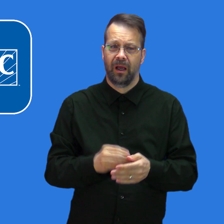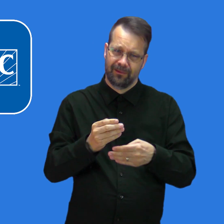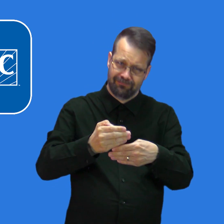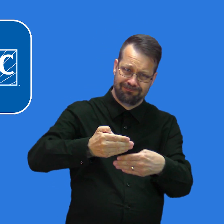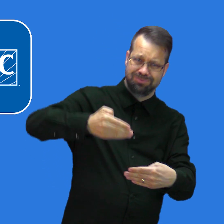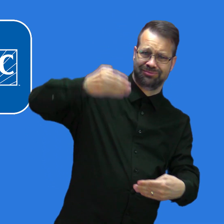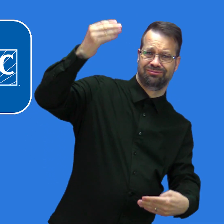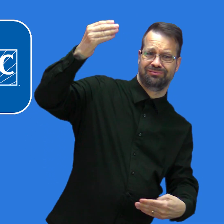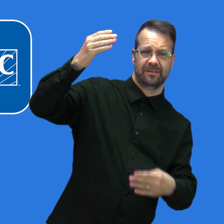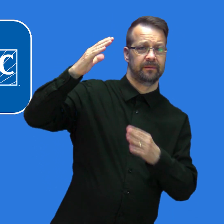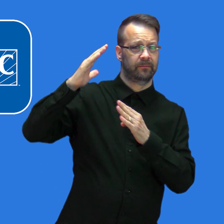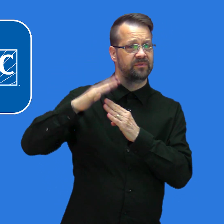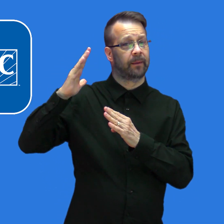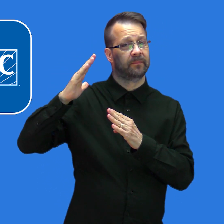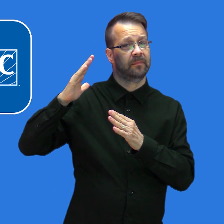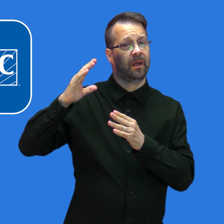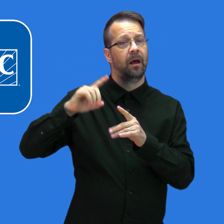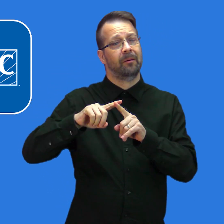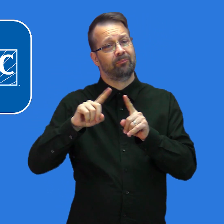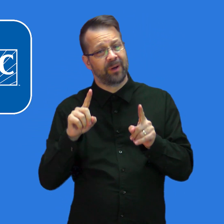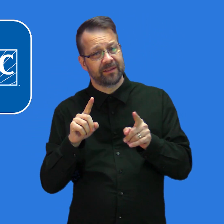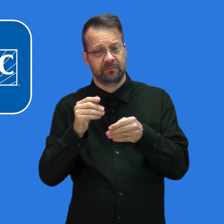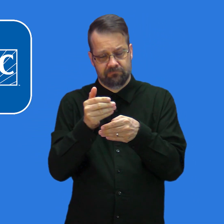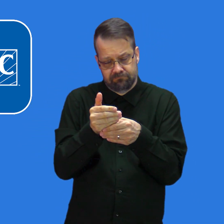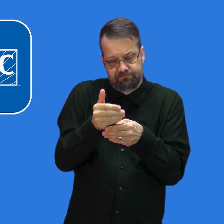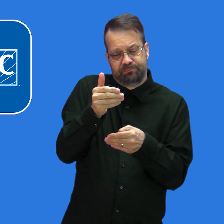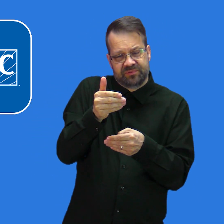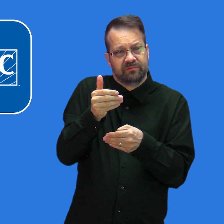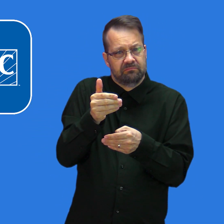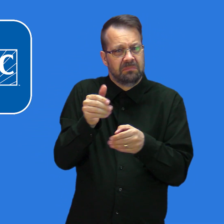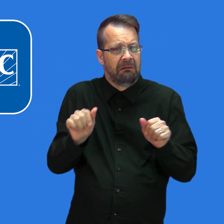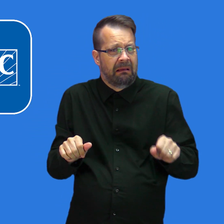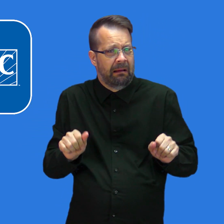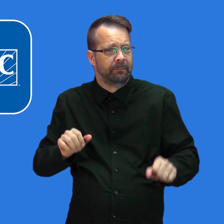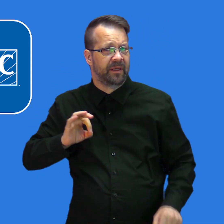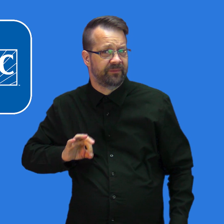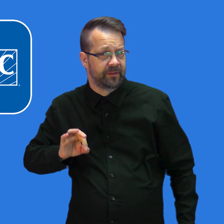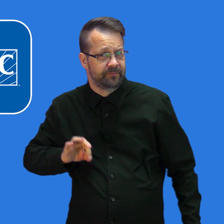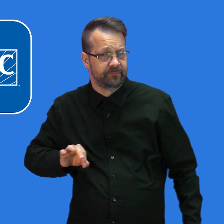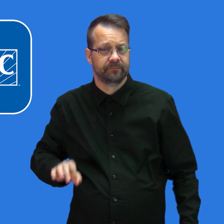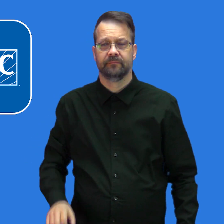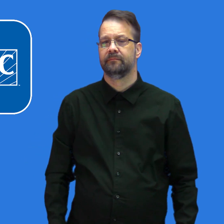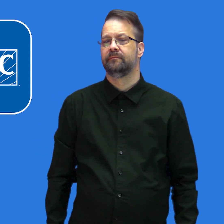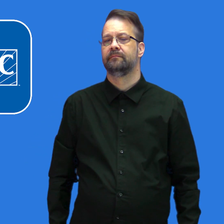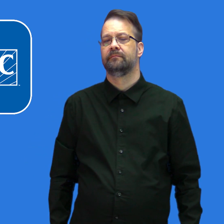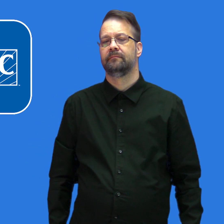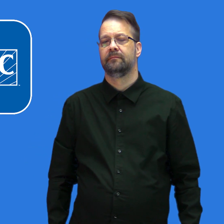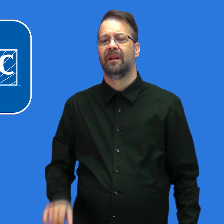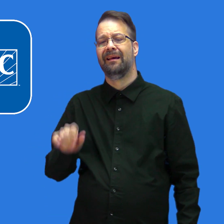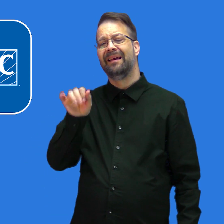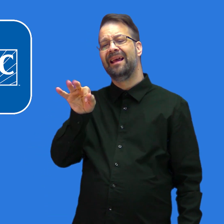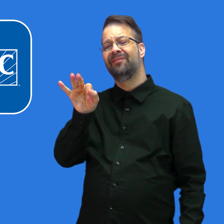can. While it's better to open them widely, even having a window open slightly can help.